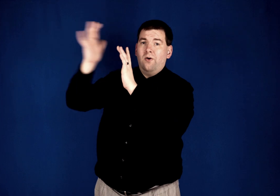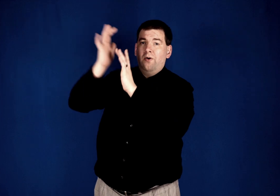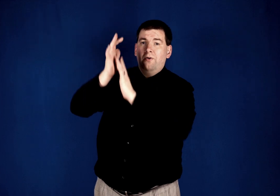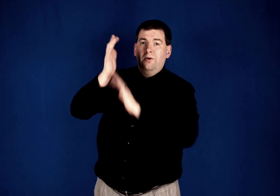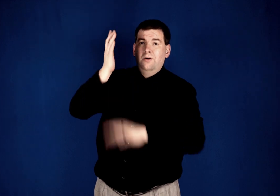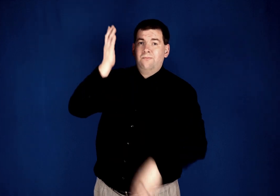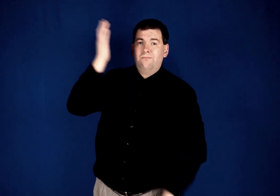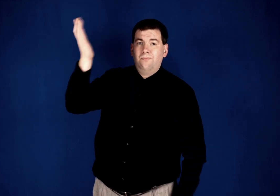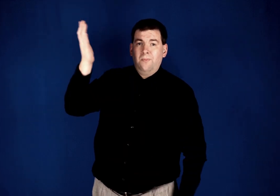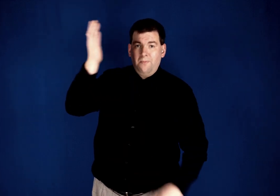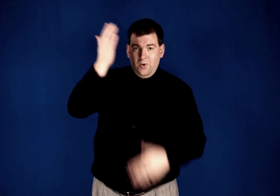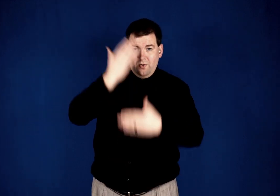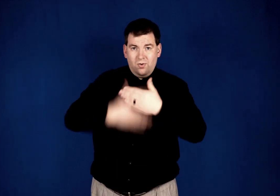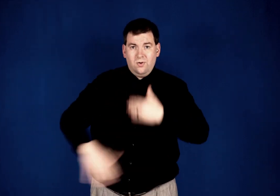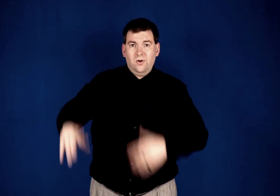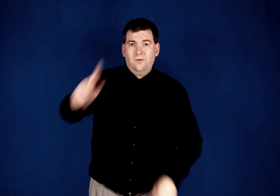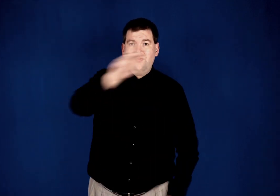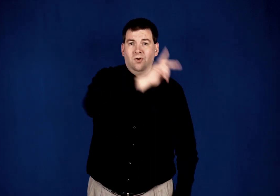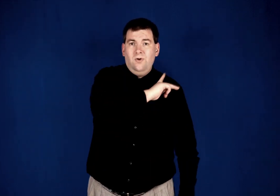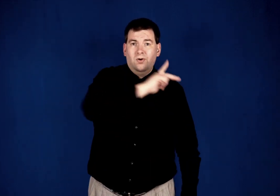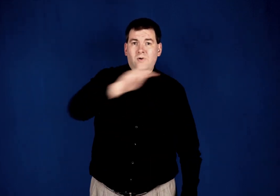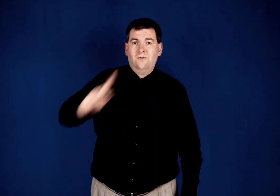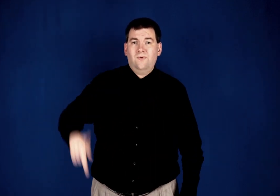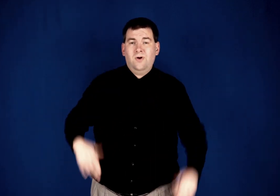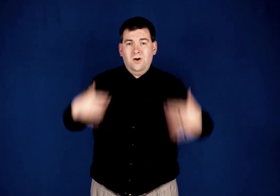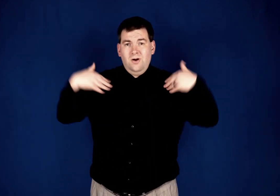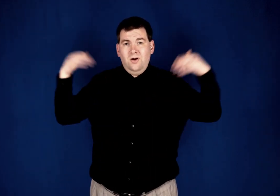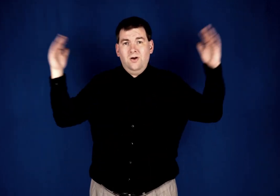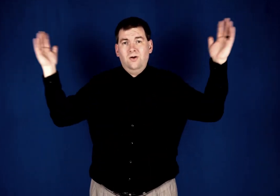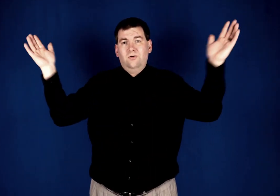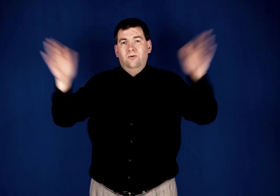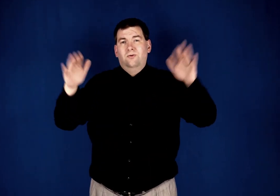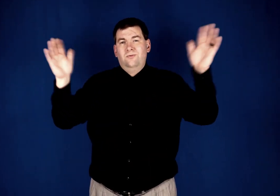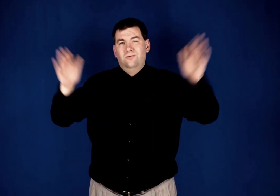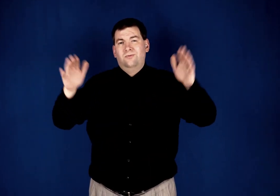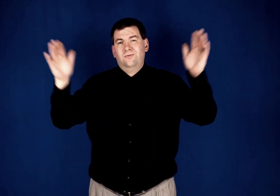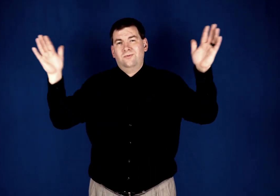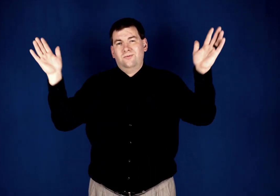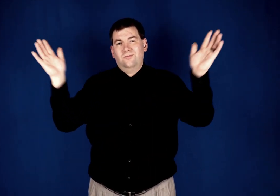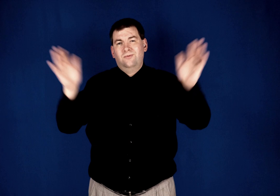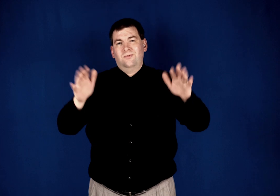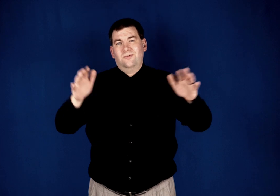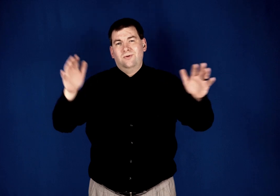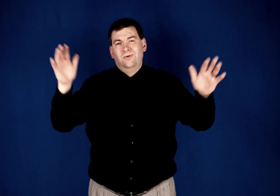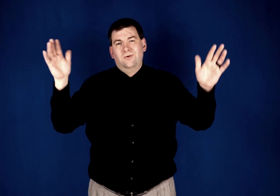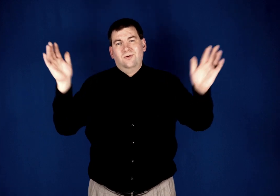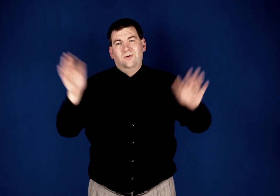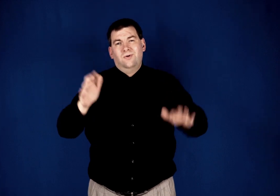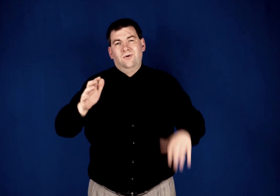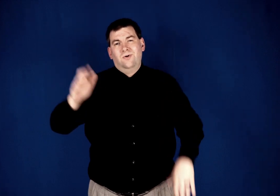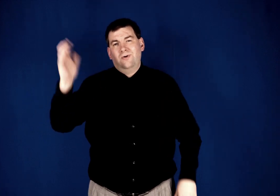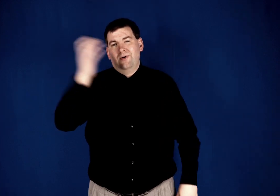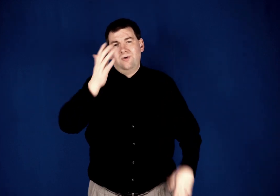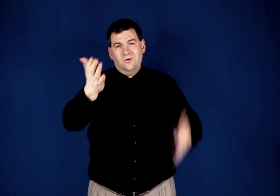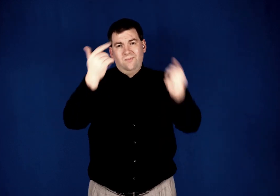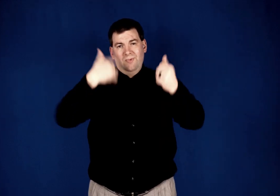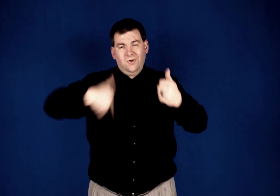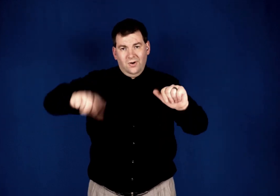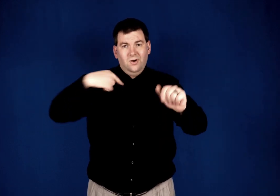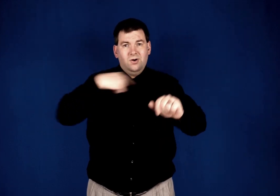Him, born the King of angels, O come, let us